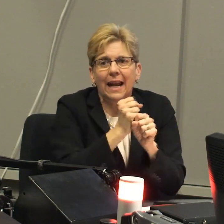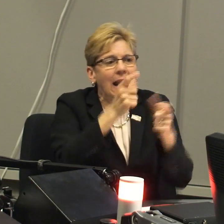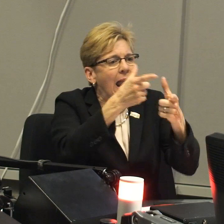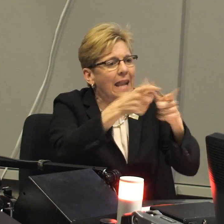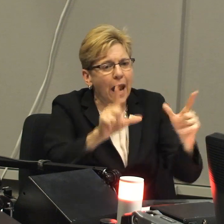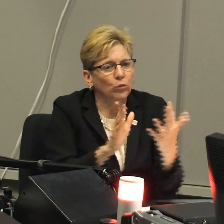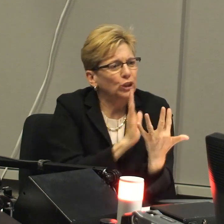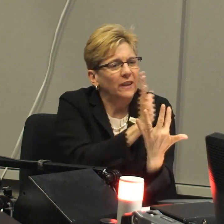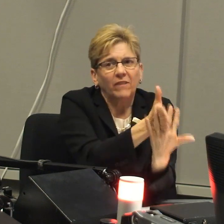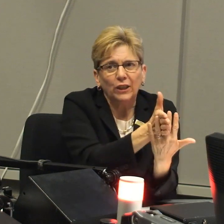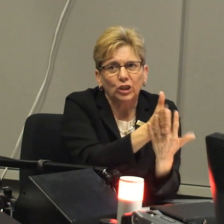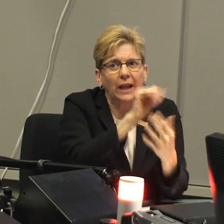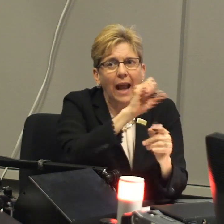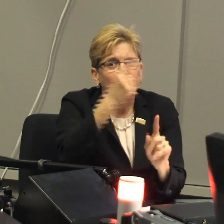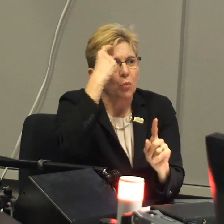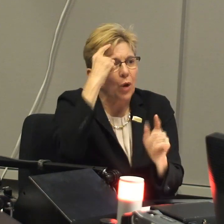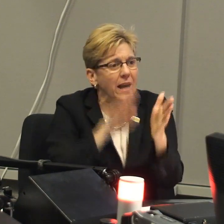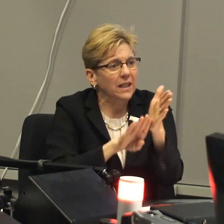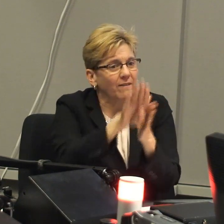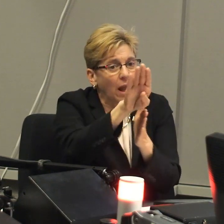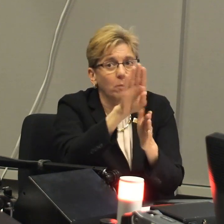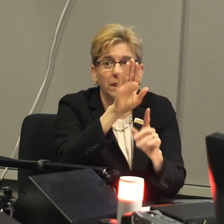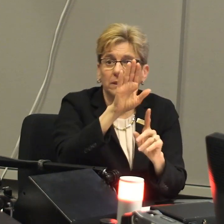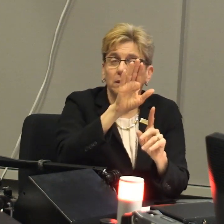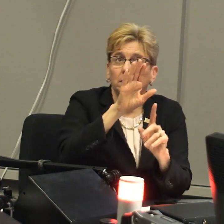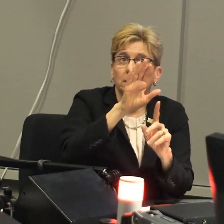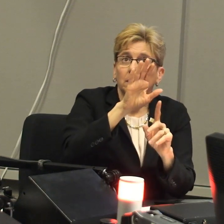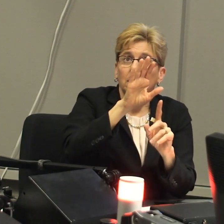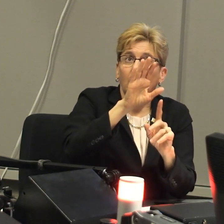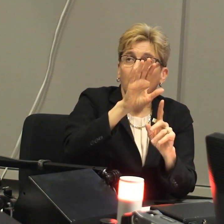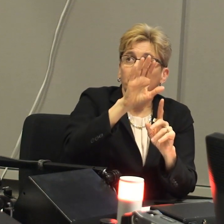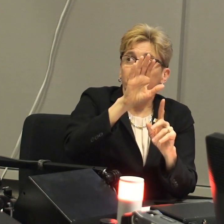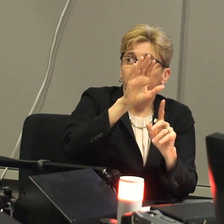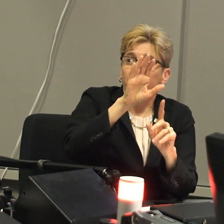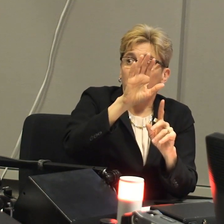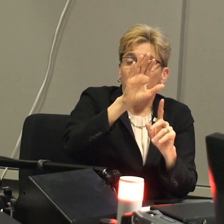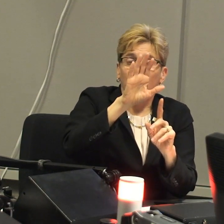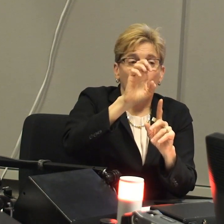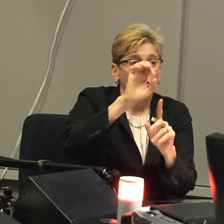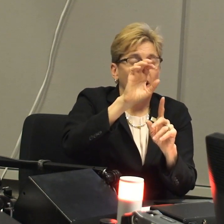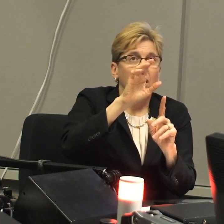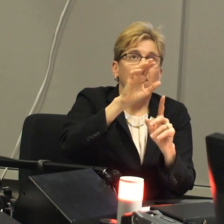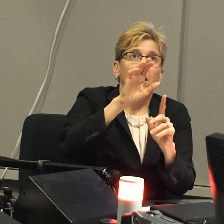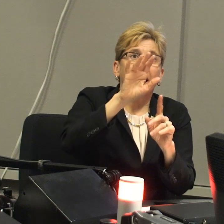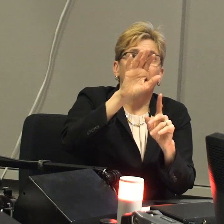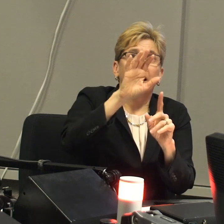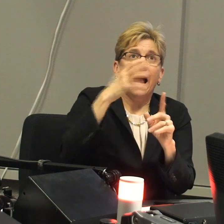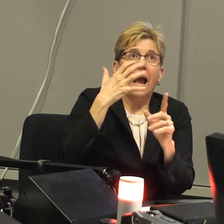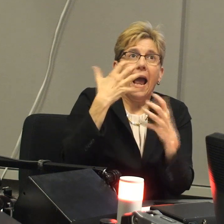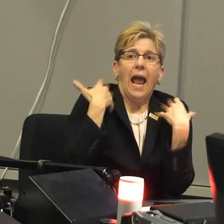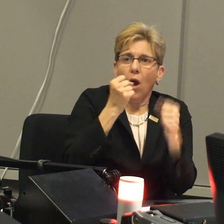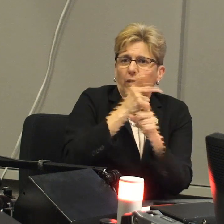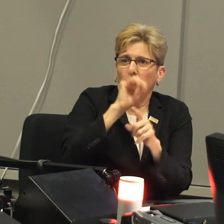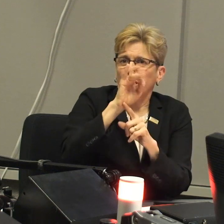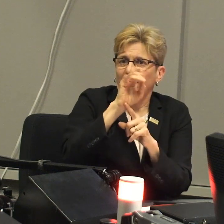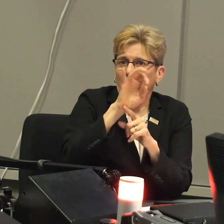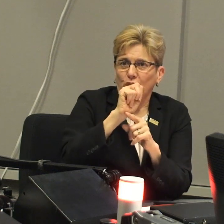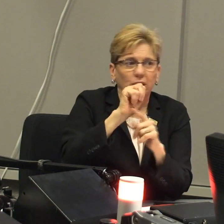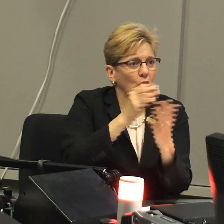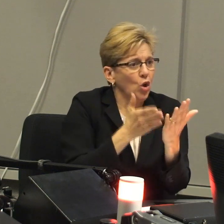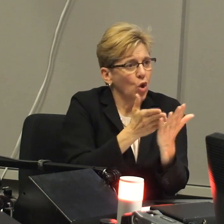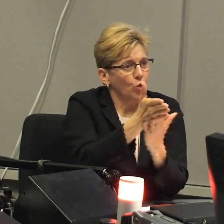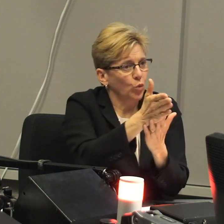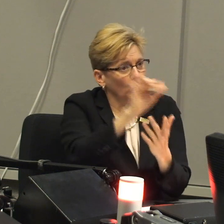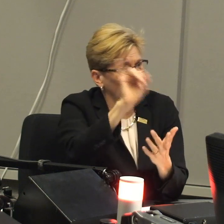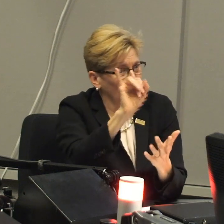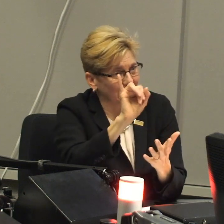implants. I mean, you cannot get language intervention and brain development that comes with that and not just that,